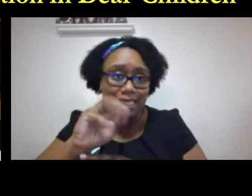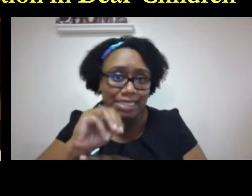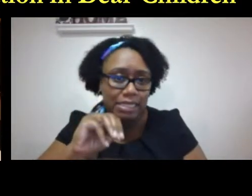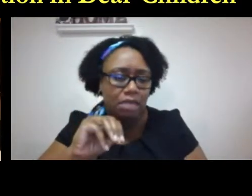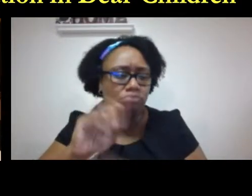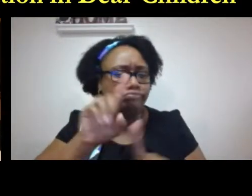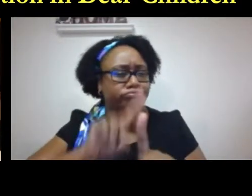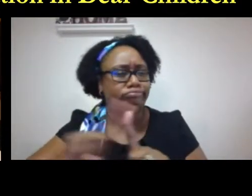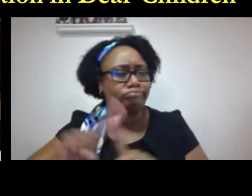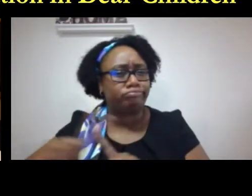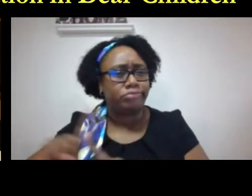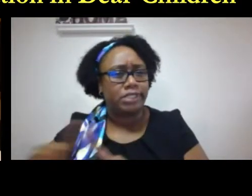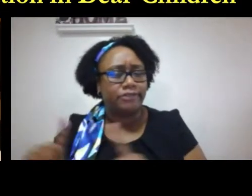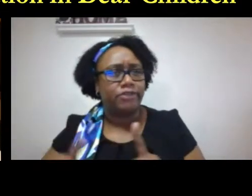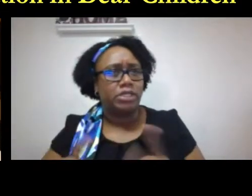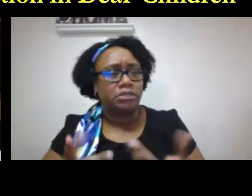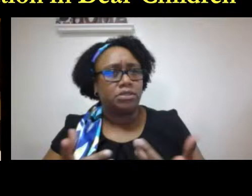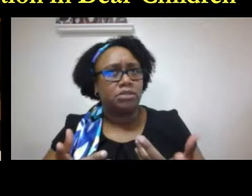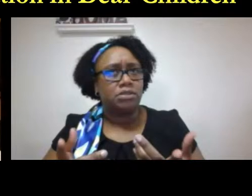ableism